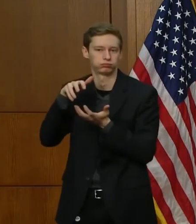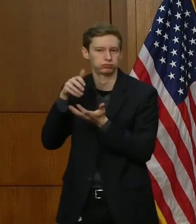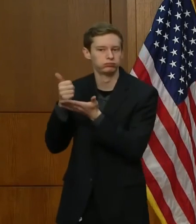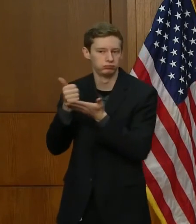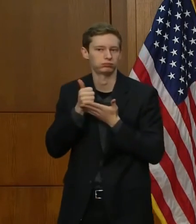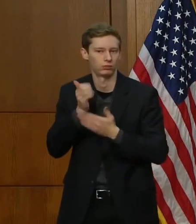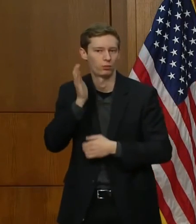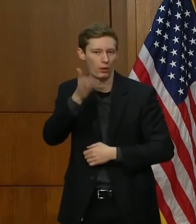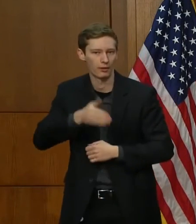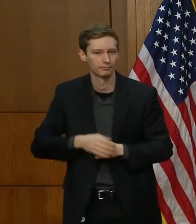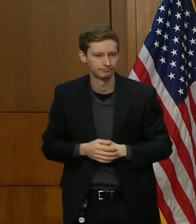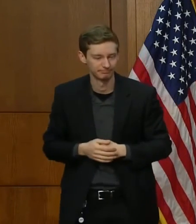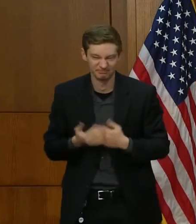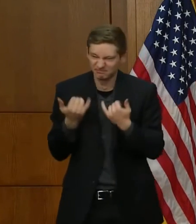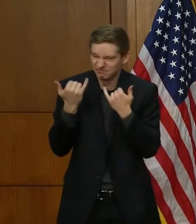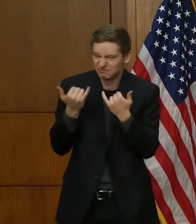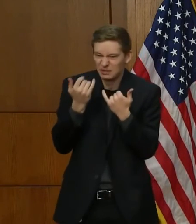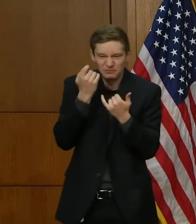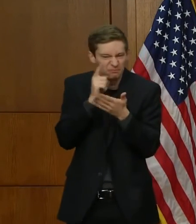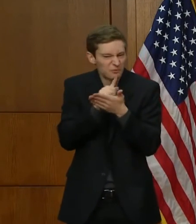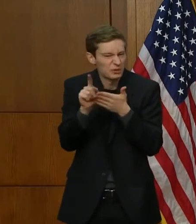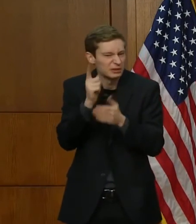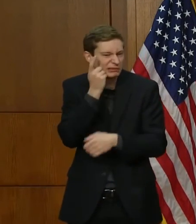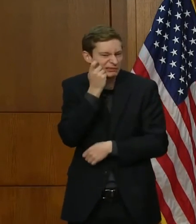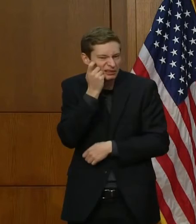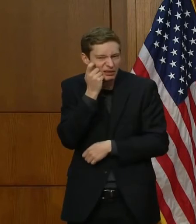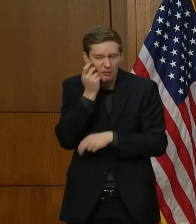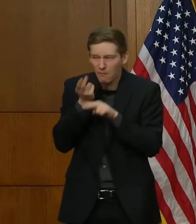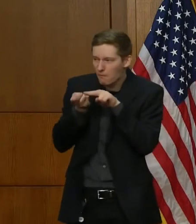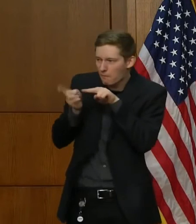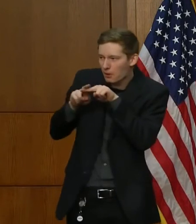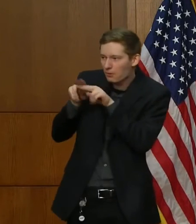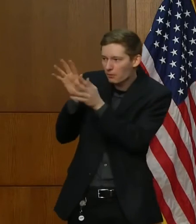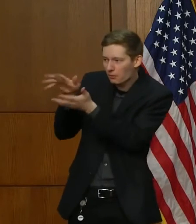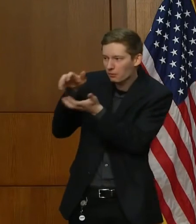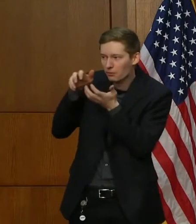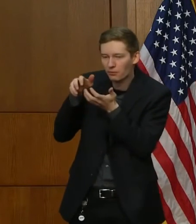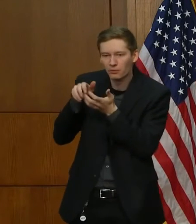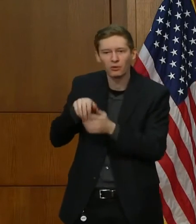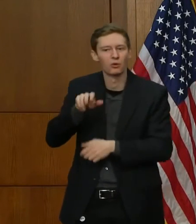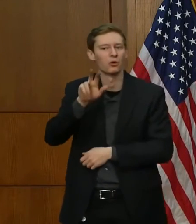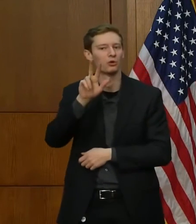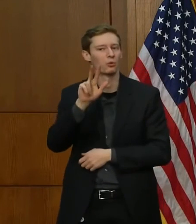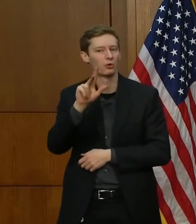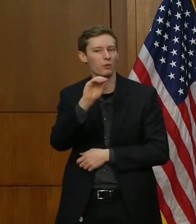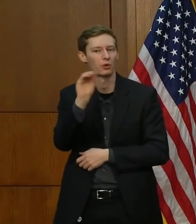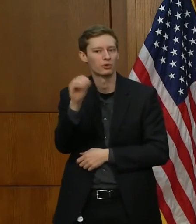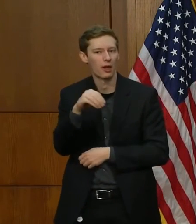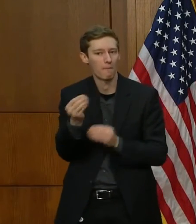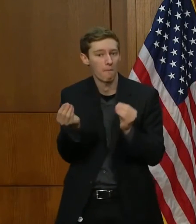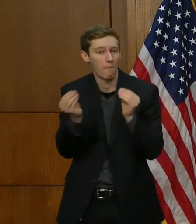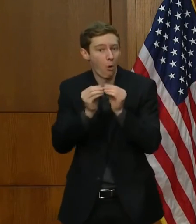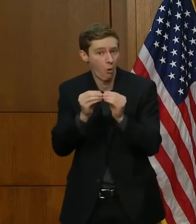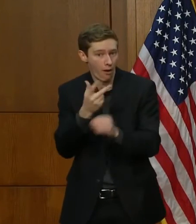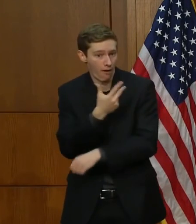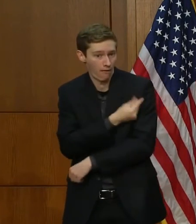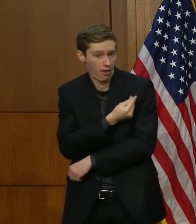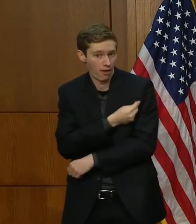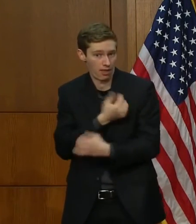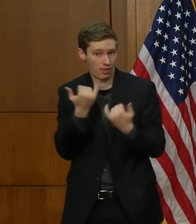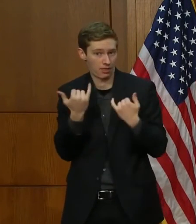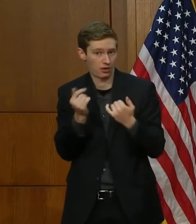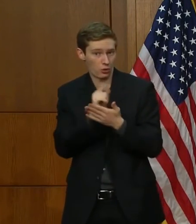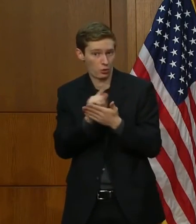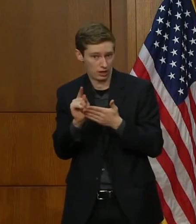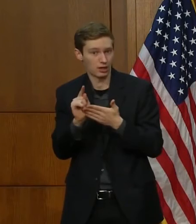supply tick up a little this week as Virginia received 23% more doses this week than it did